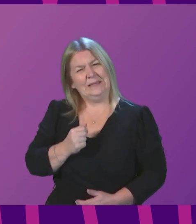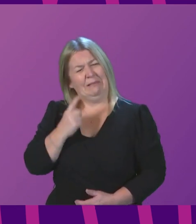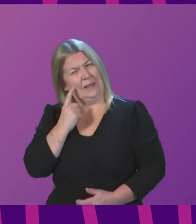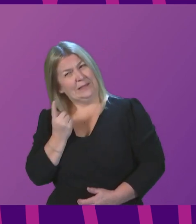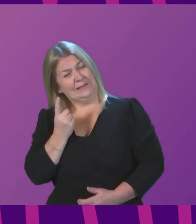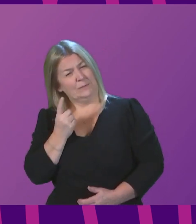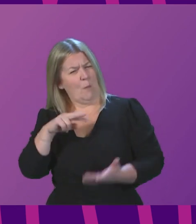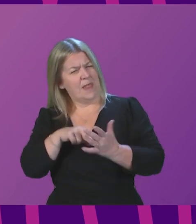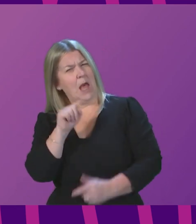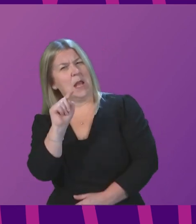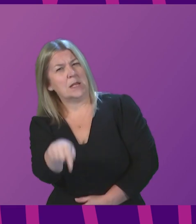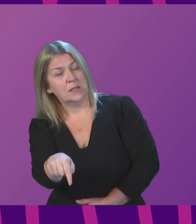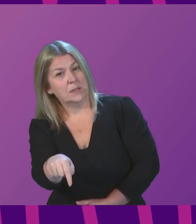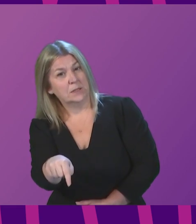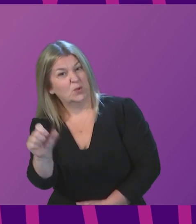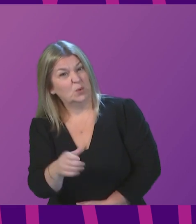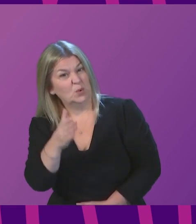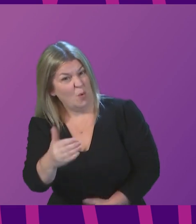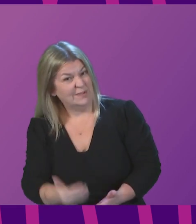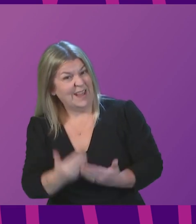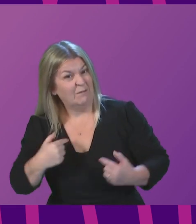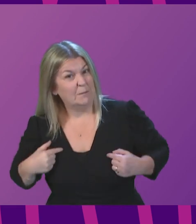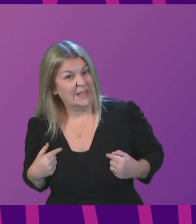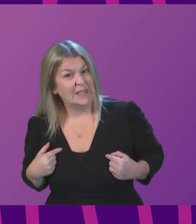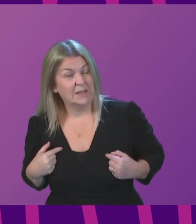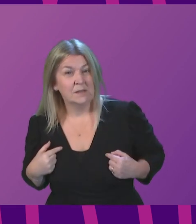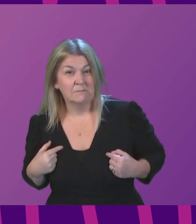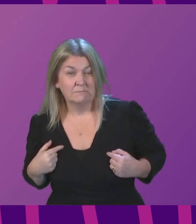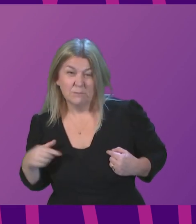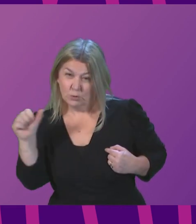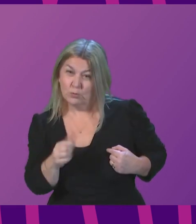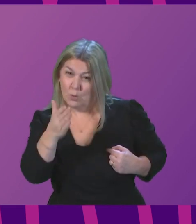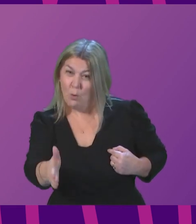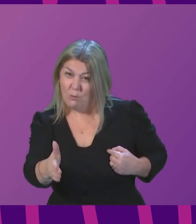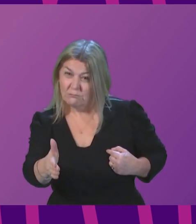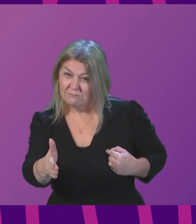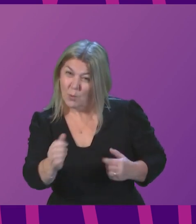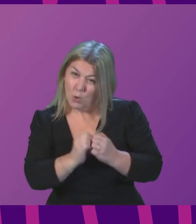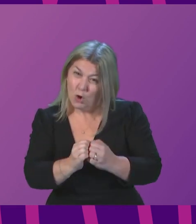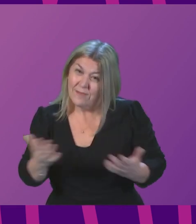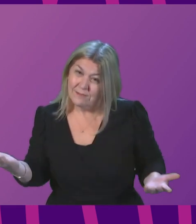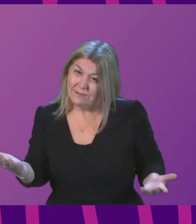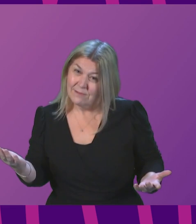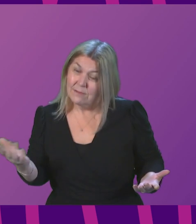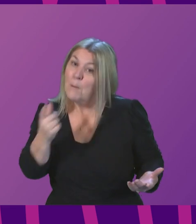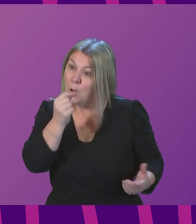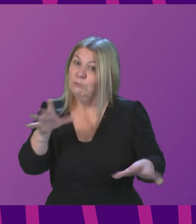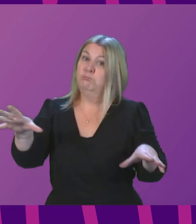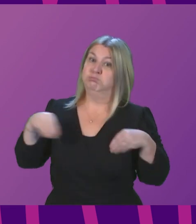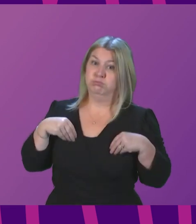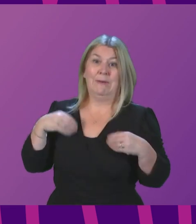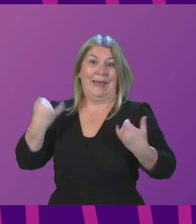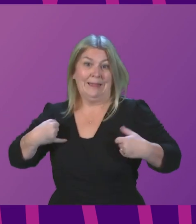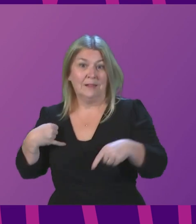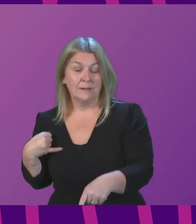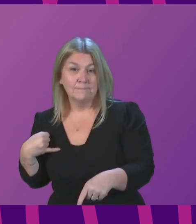as safe as it needs to be? And is it vital enough to you to justify that risk? I suspect what is most important to